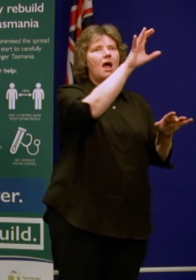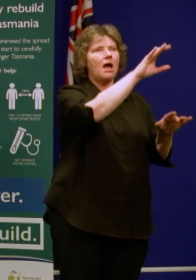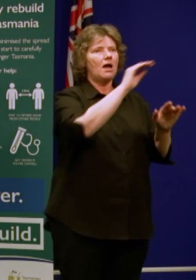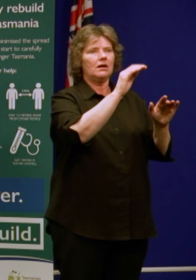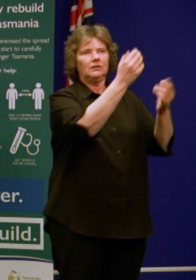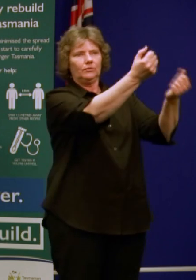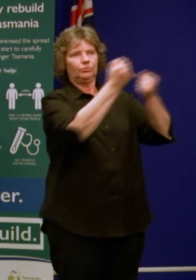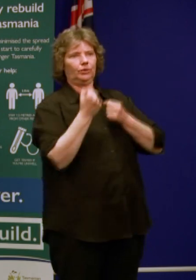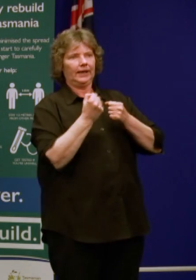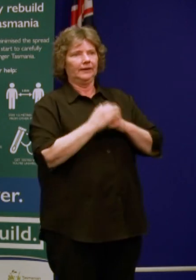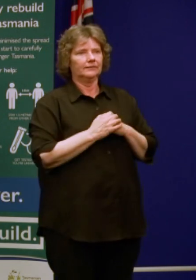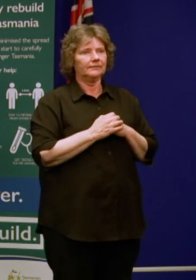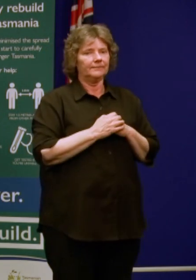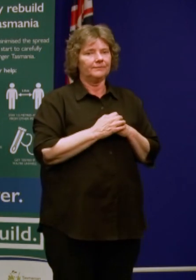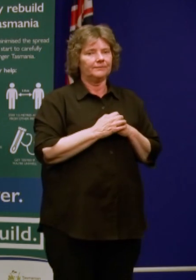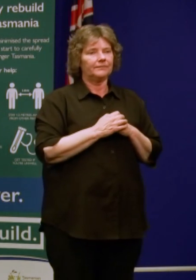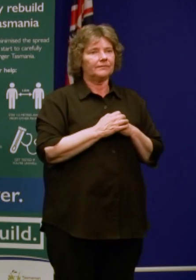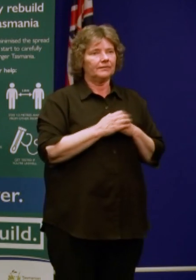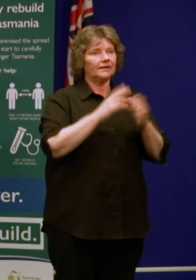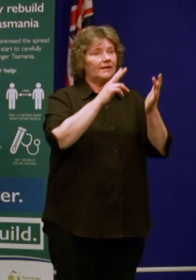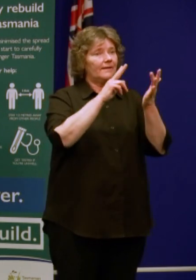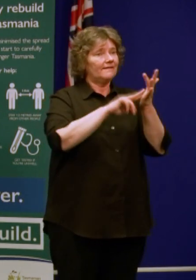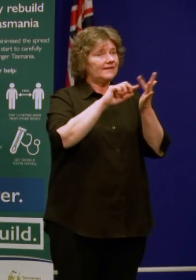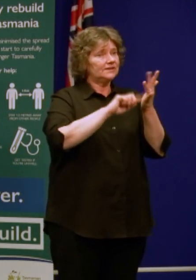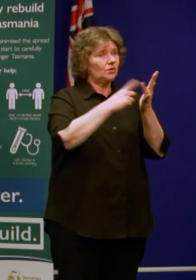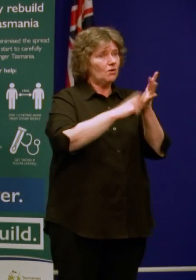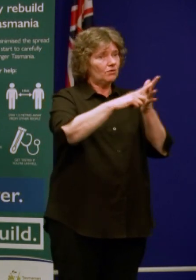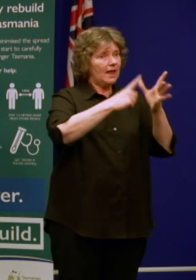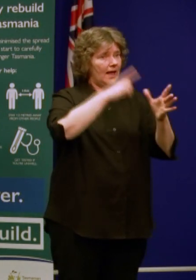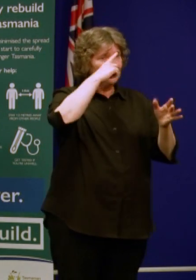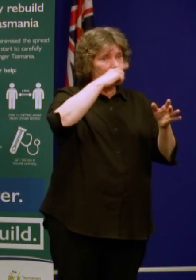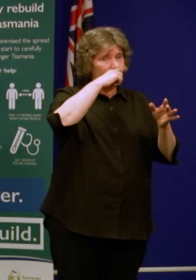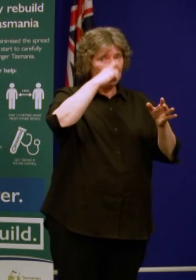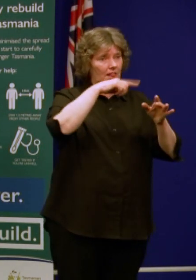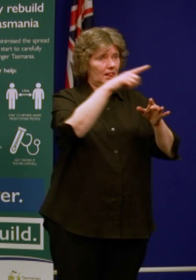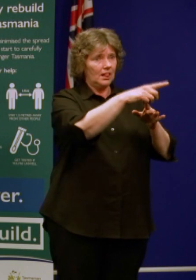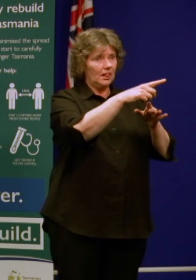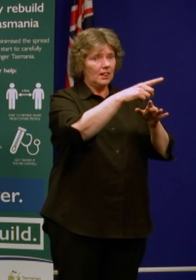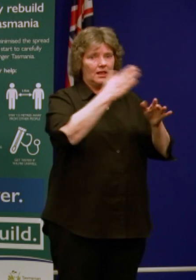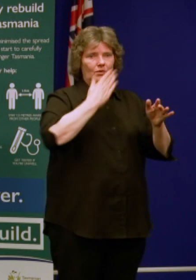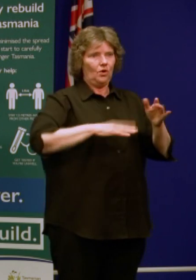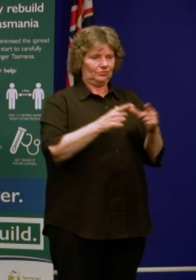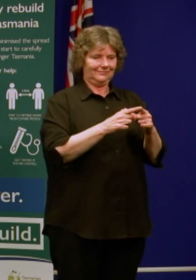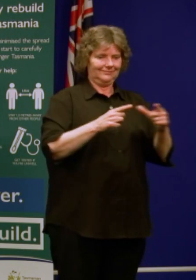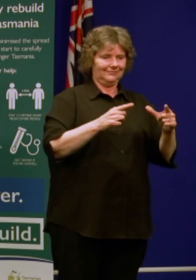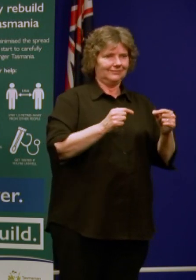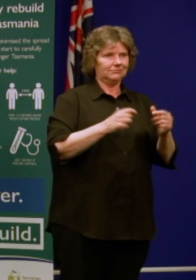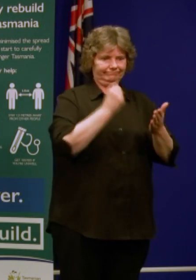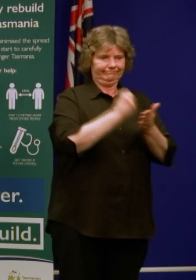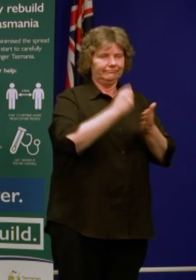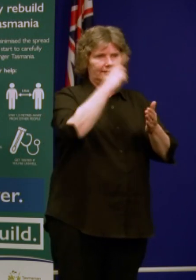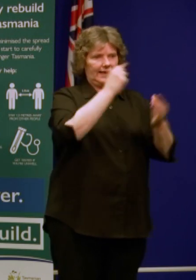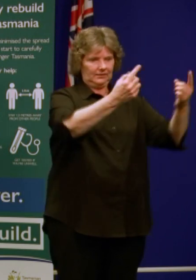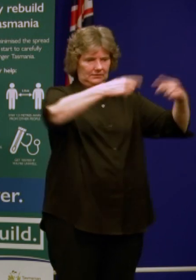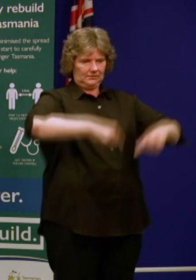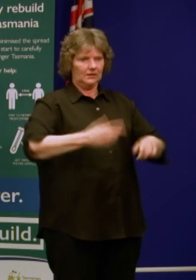exemption from Victoria or for a Victorian that they will need to demonstrate that those skills